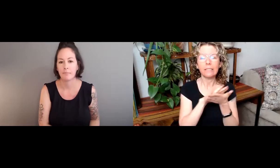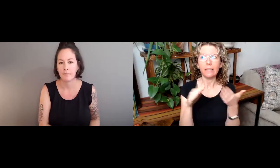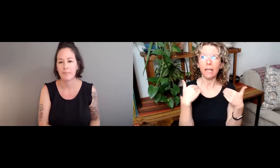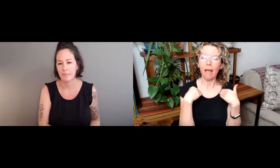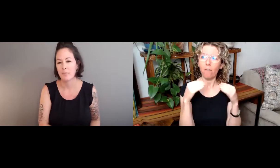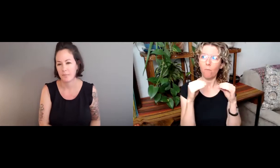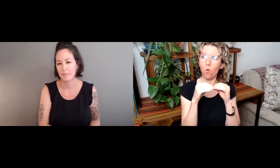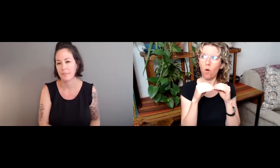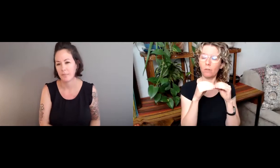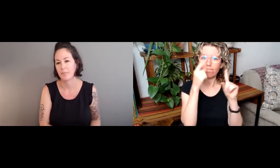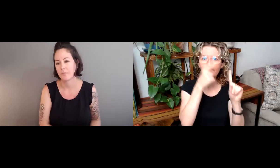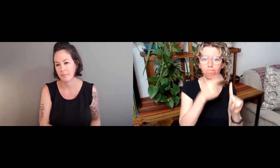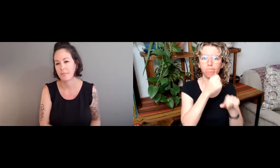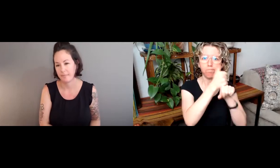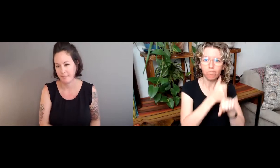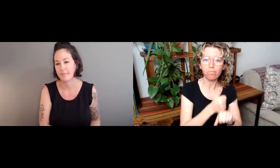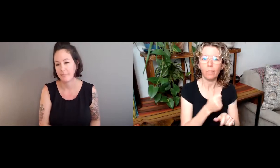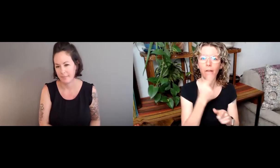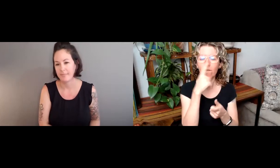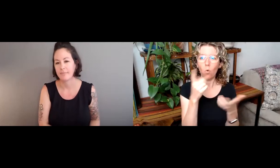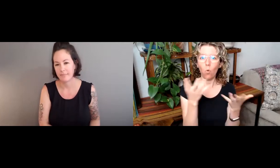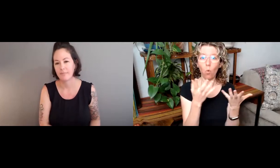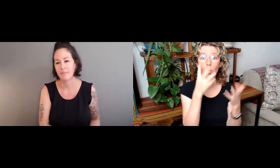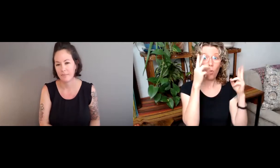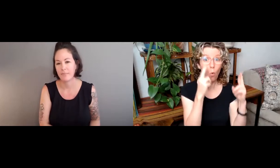a mass data collection and try to just see what they find.